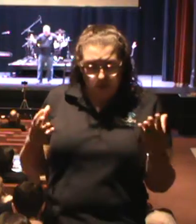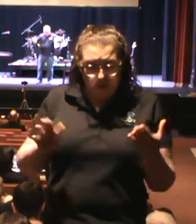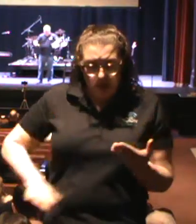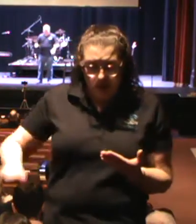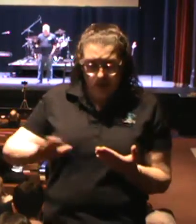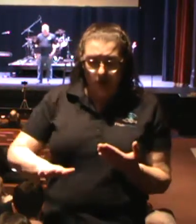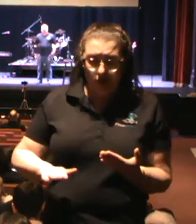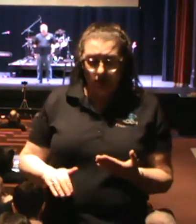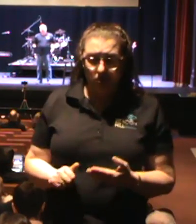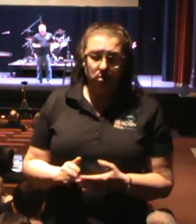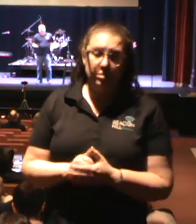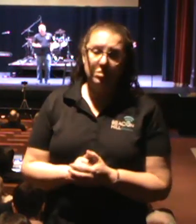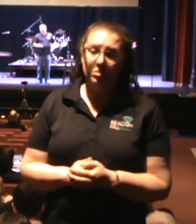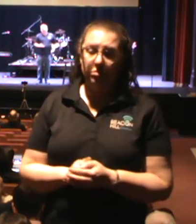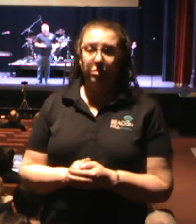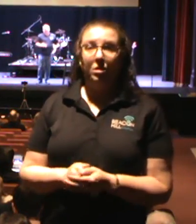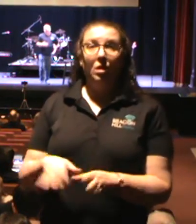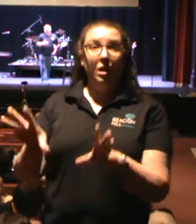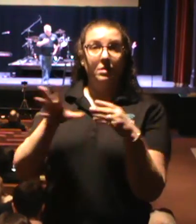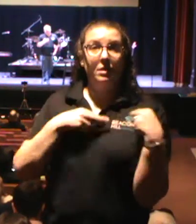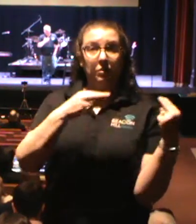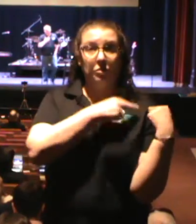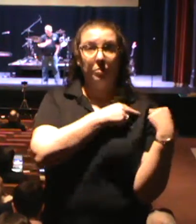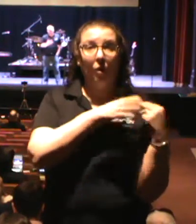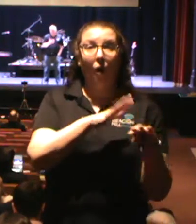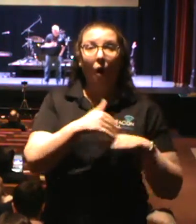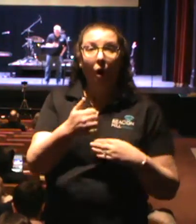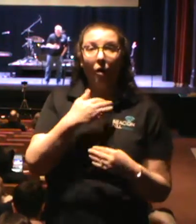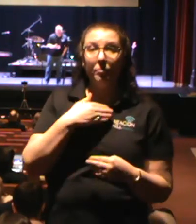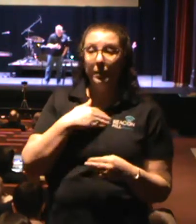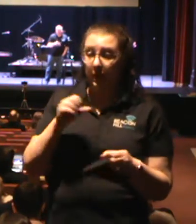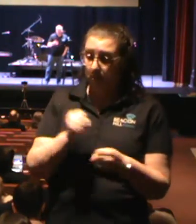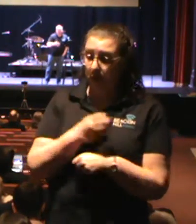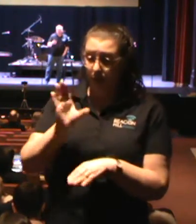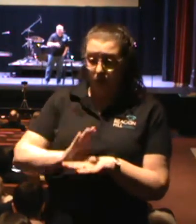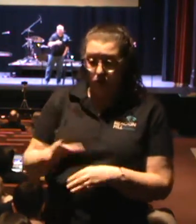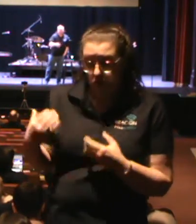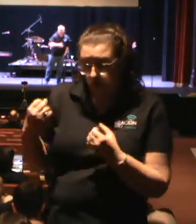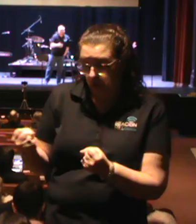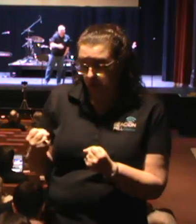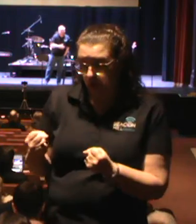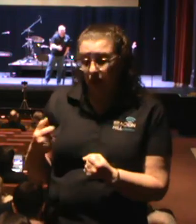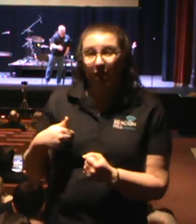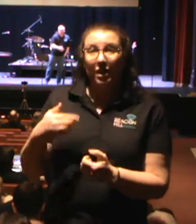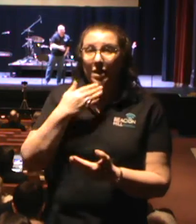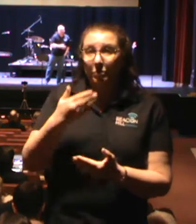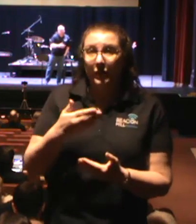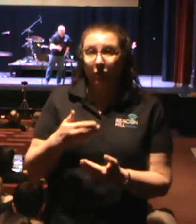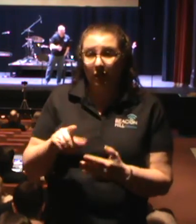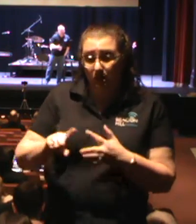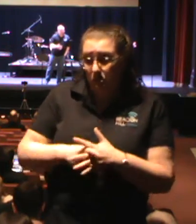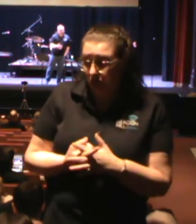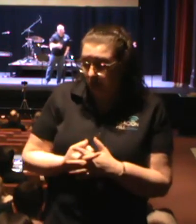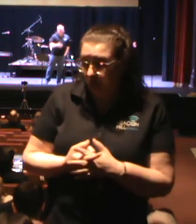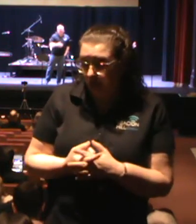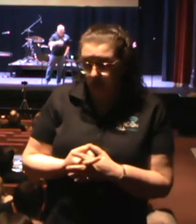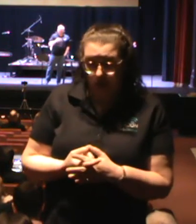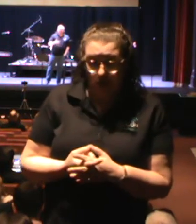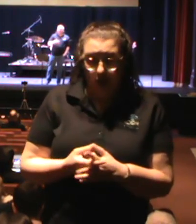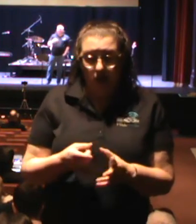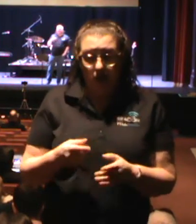make the church stronger. I'm thankful that while at the beginning of the church, Kim and I had to make every single phone call in the church,